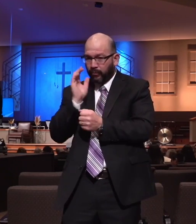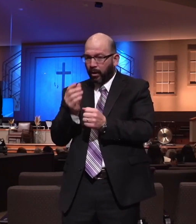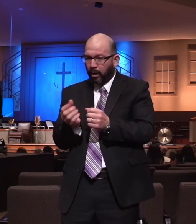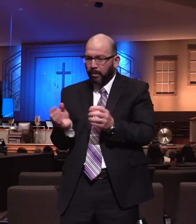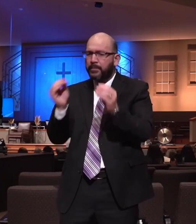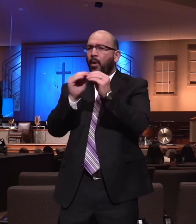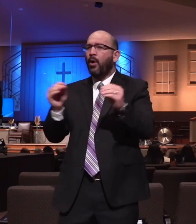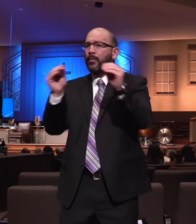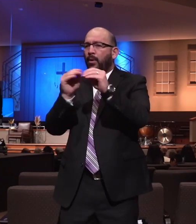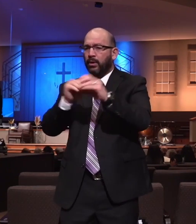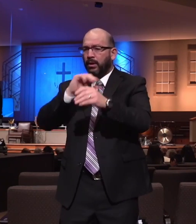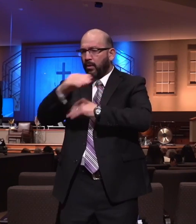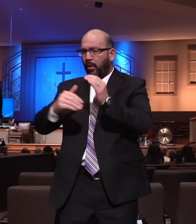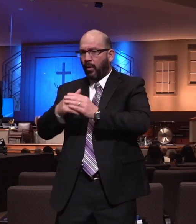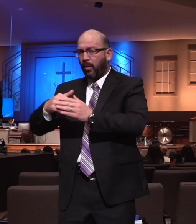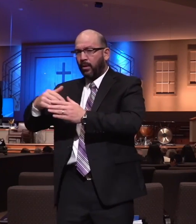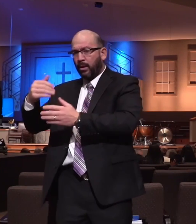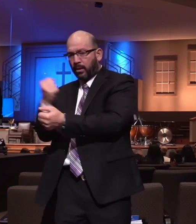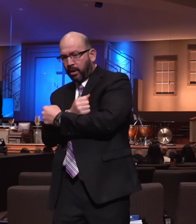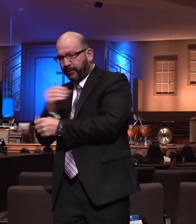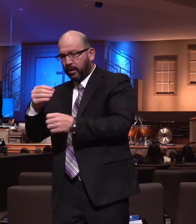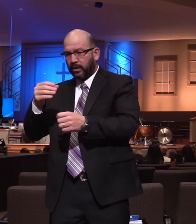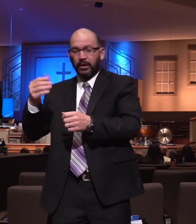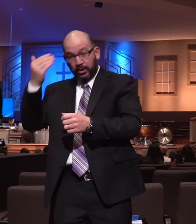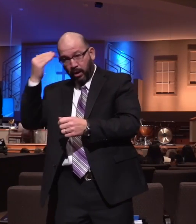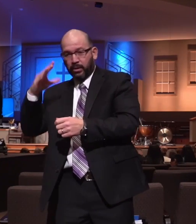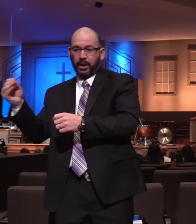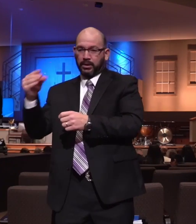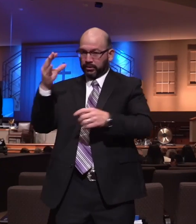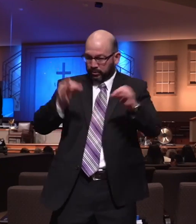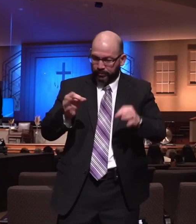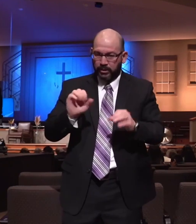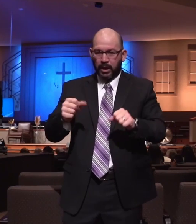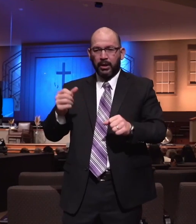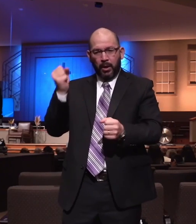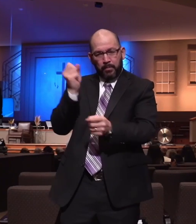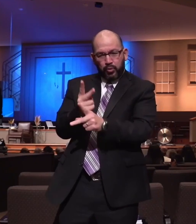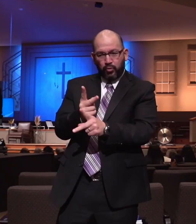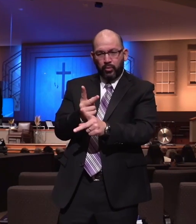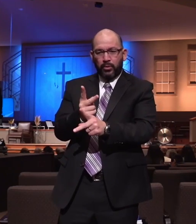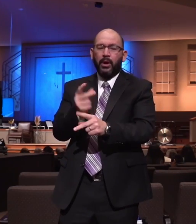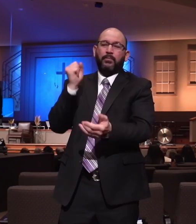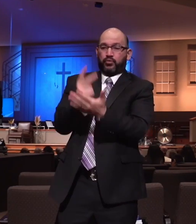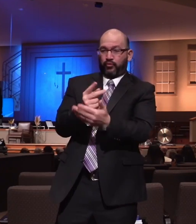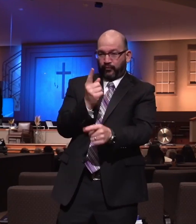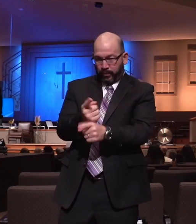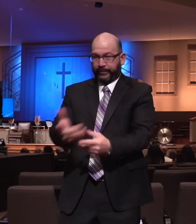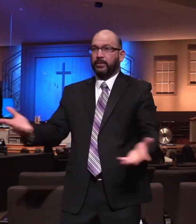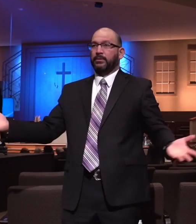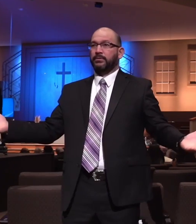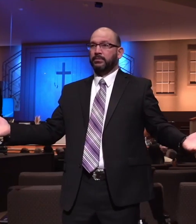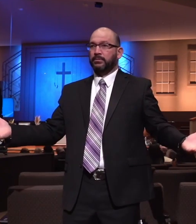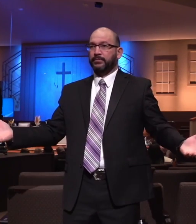knowledge and all judgment. That ye may approve things that are excellent. Now, watch this. The world says love wins. Let me tell you what.